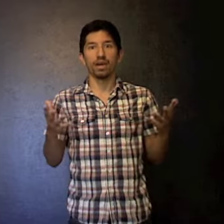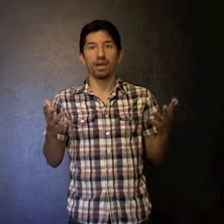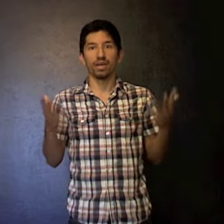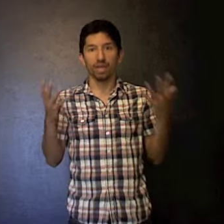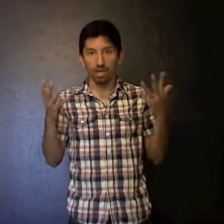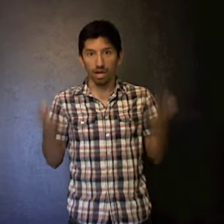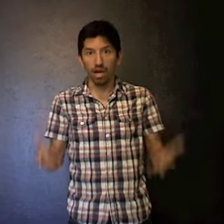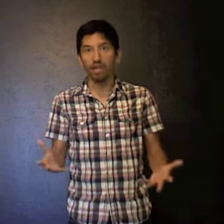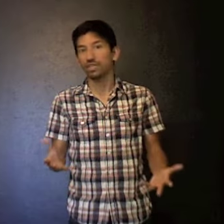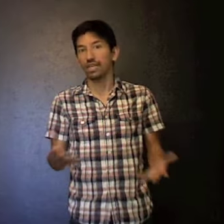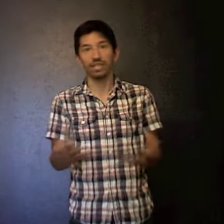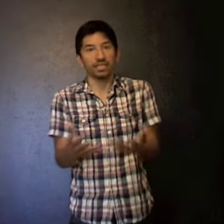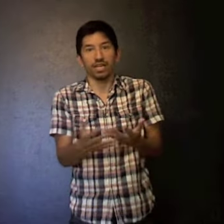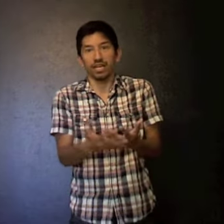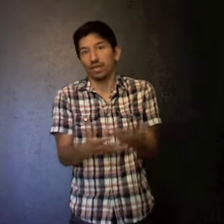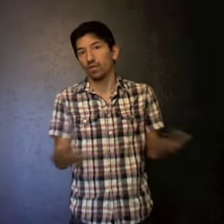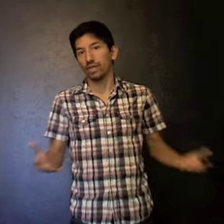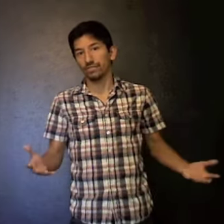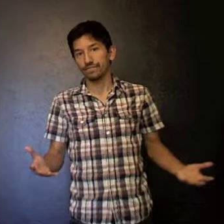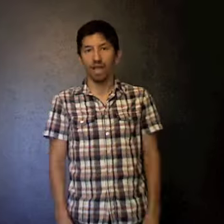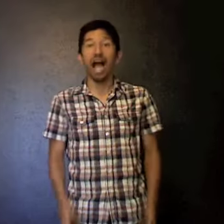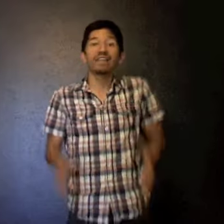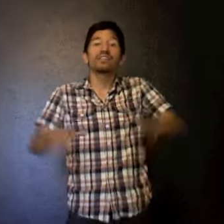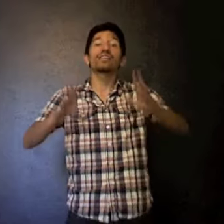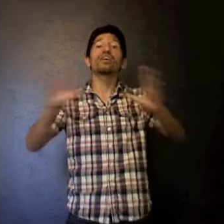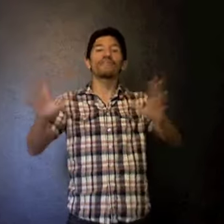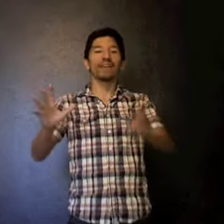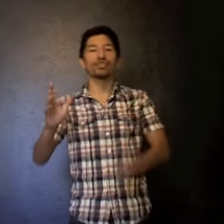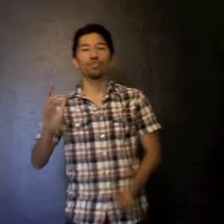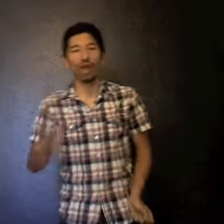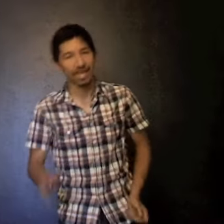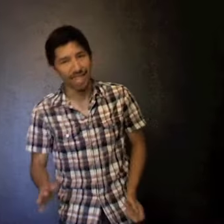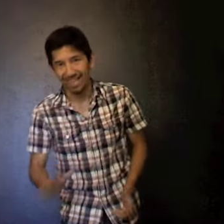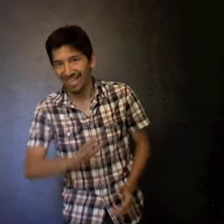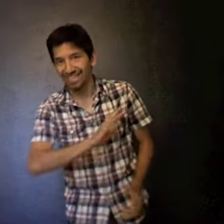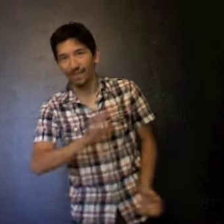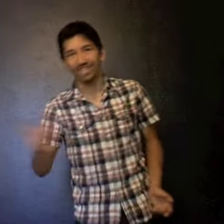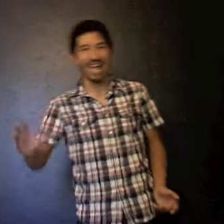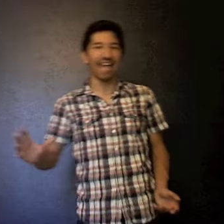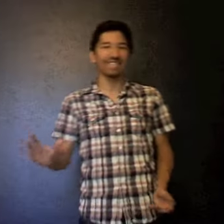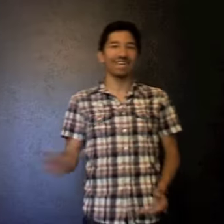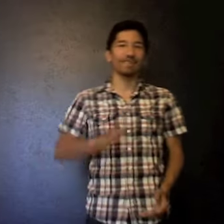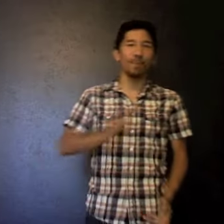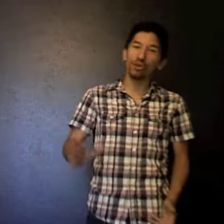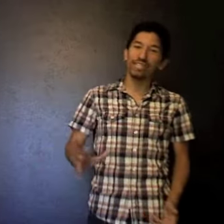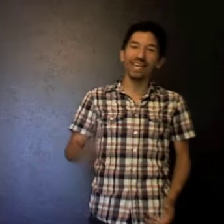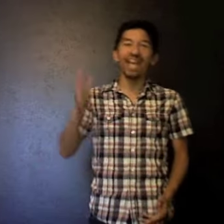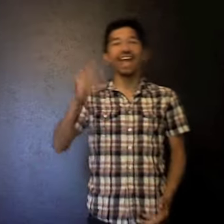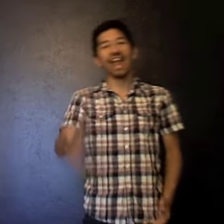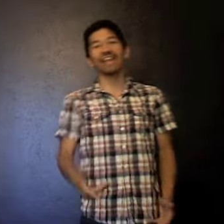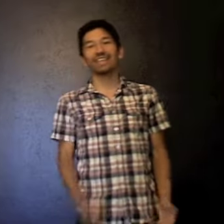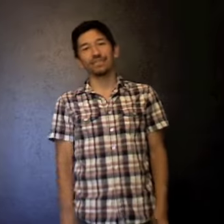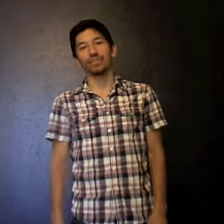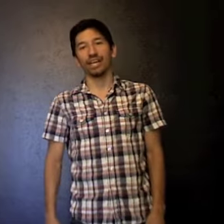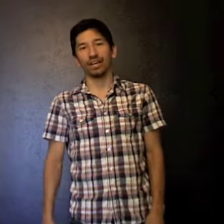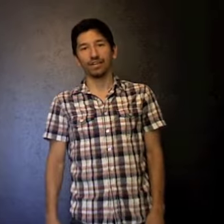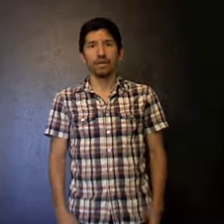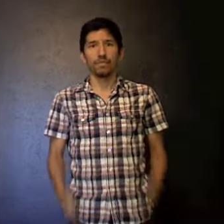gosh, it is getting in there. I love Kevin Durant. I think he's fantastic as a person and as a player. But